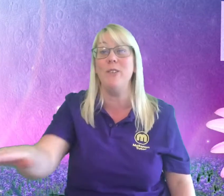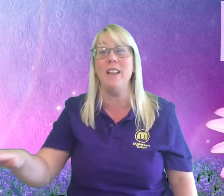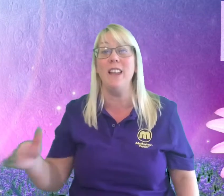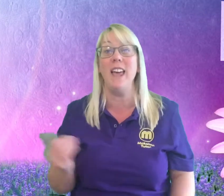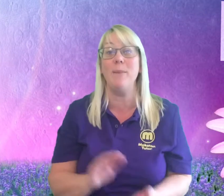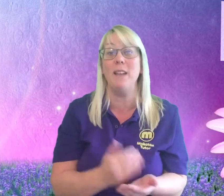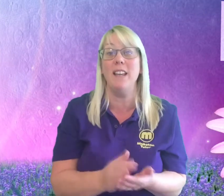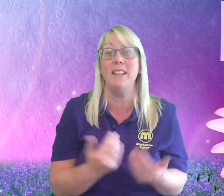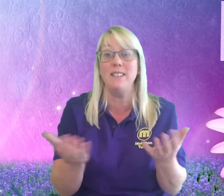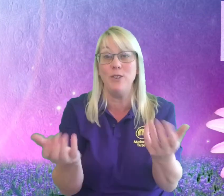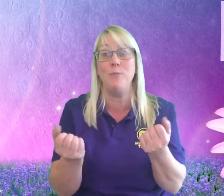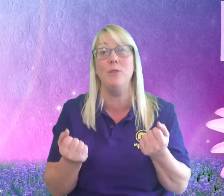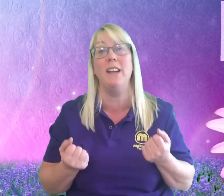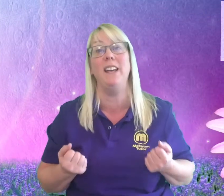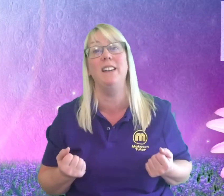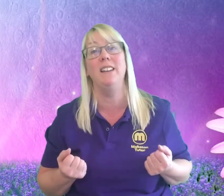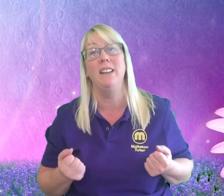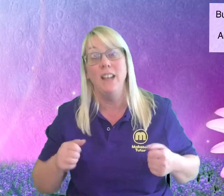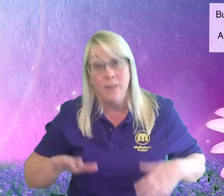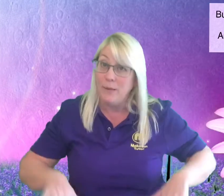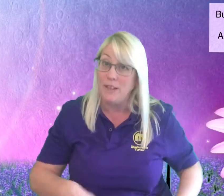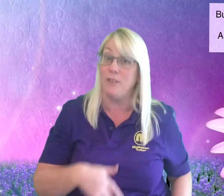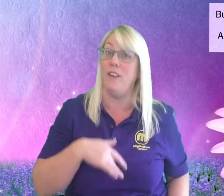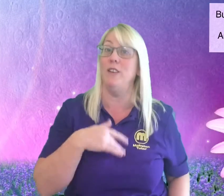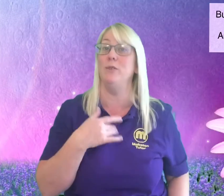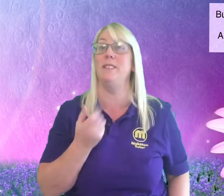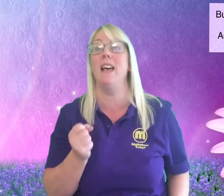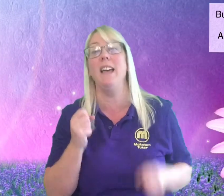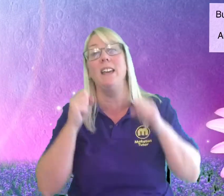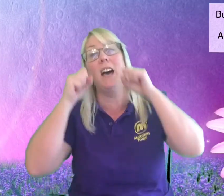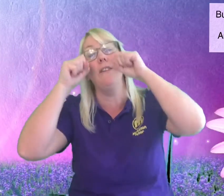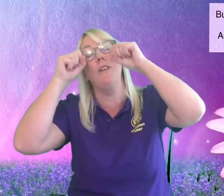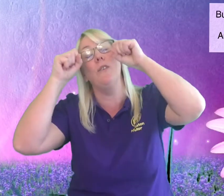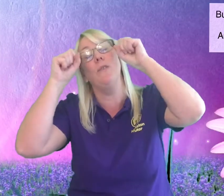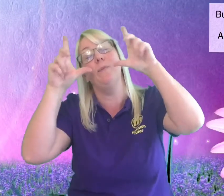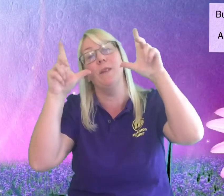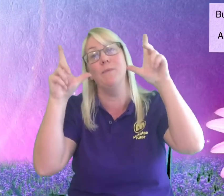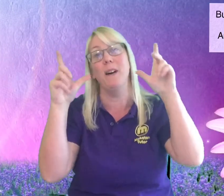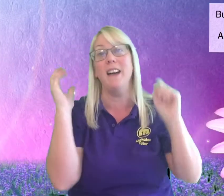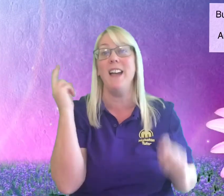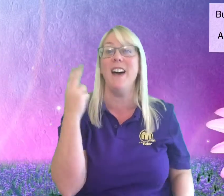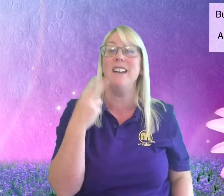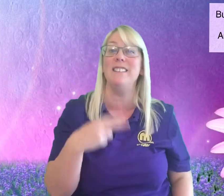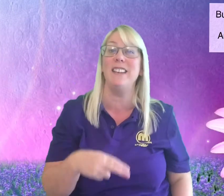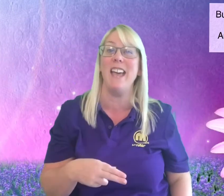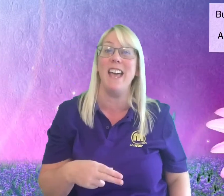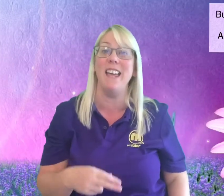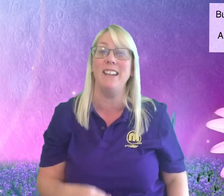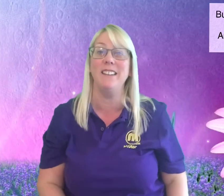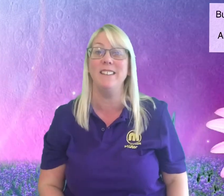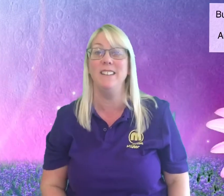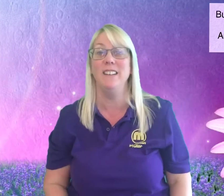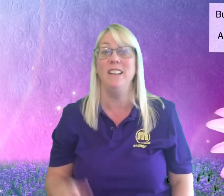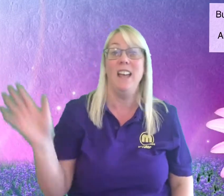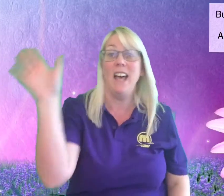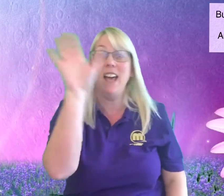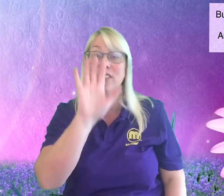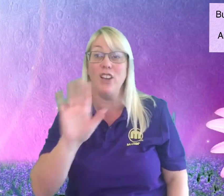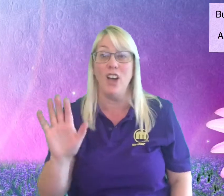the happiness you bring But it feels like I've opened my eyes again And the